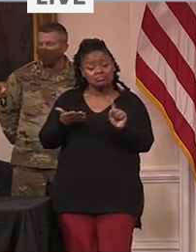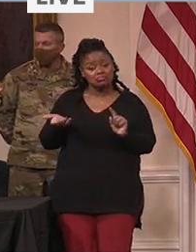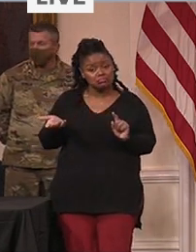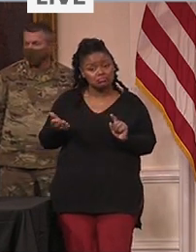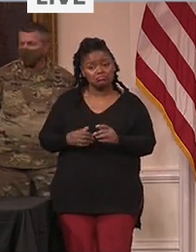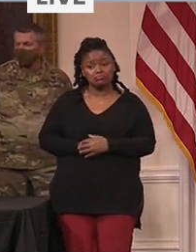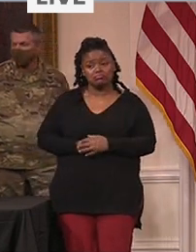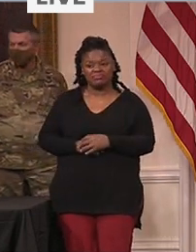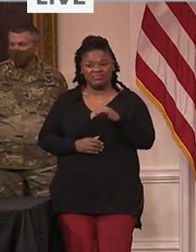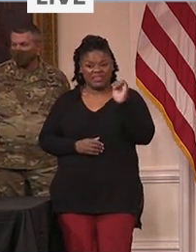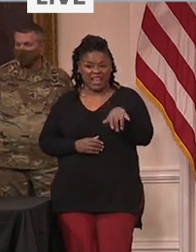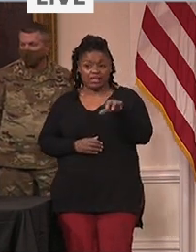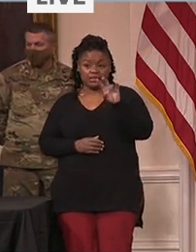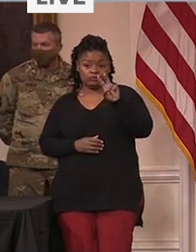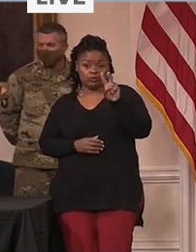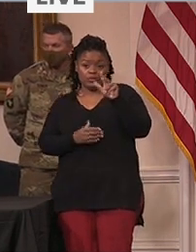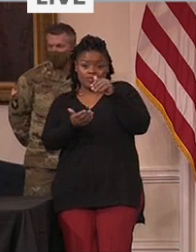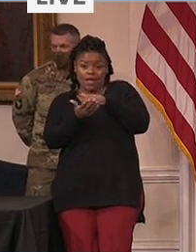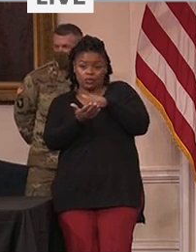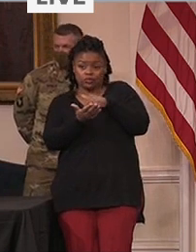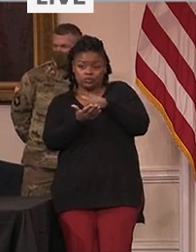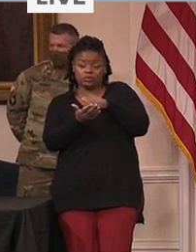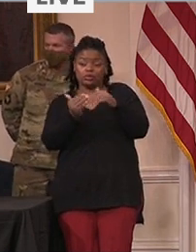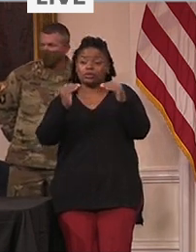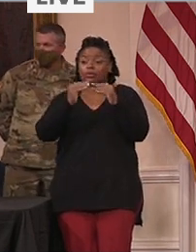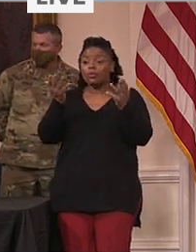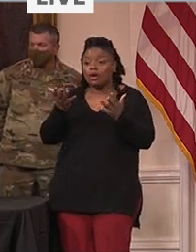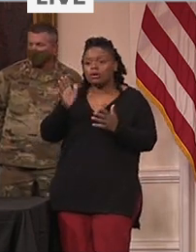10,000 doses per day.